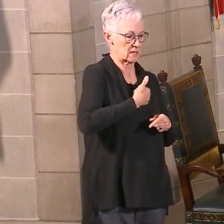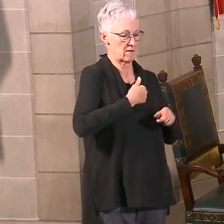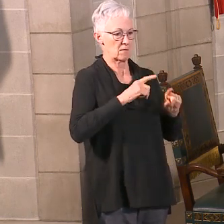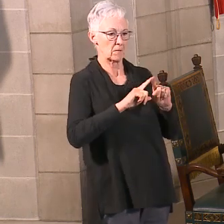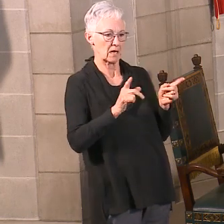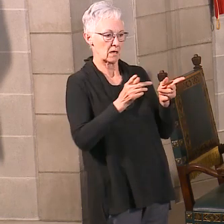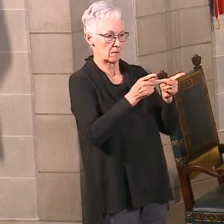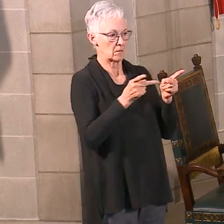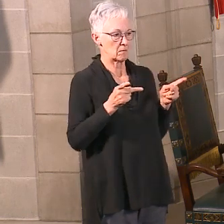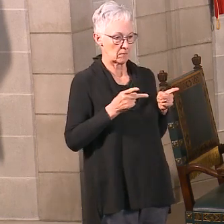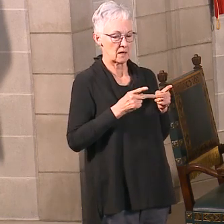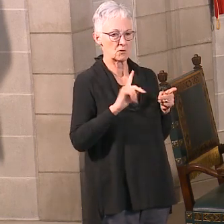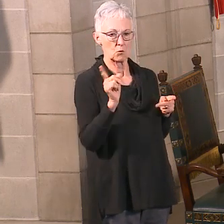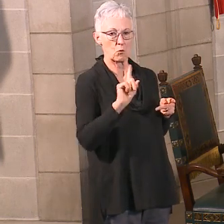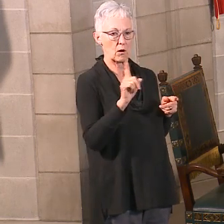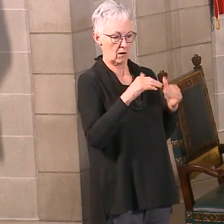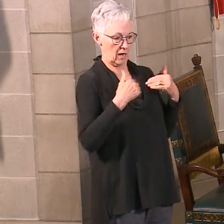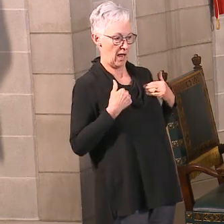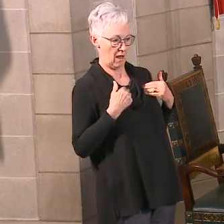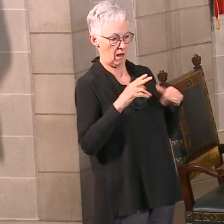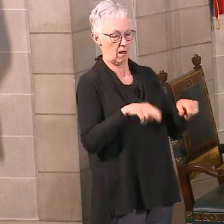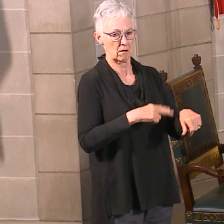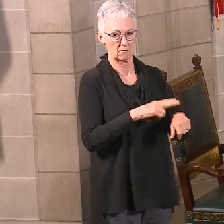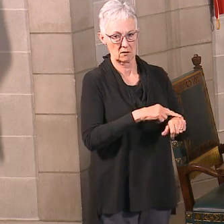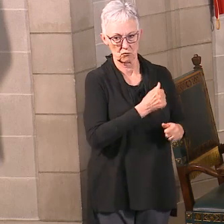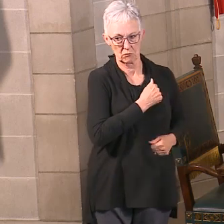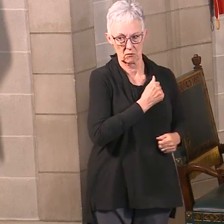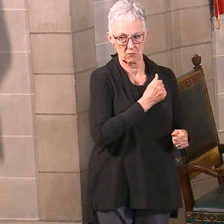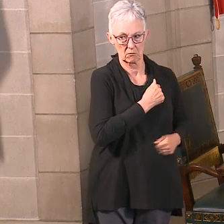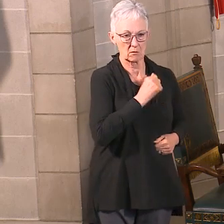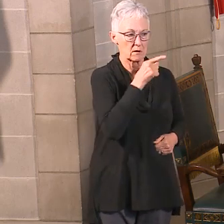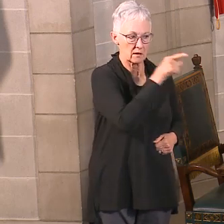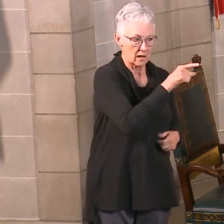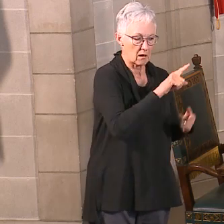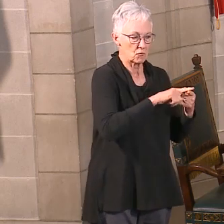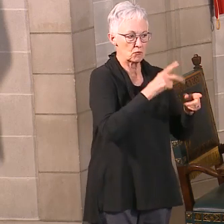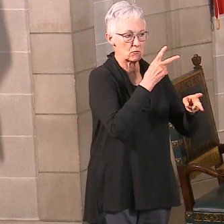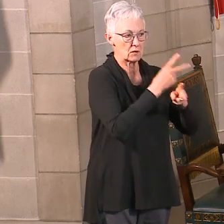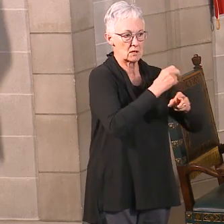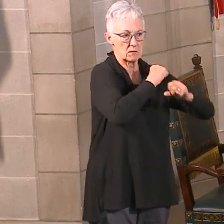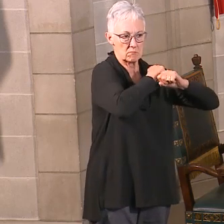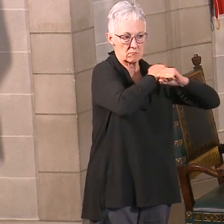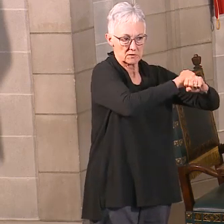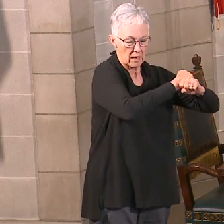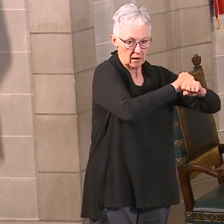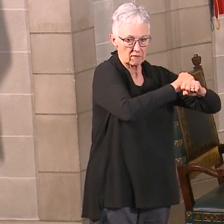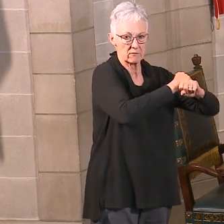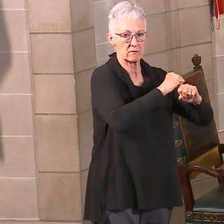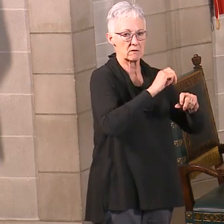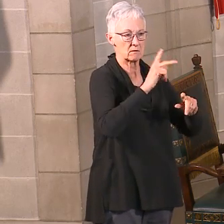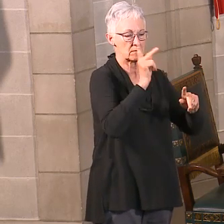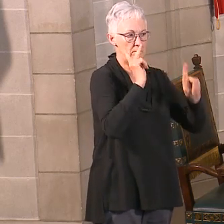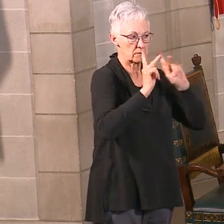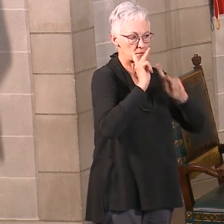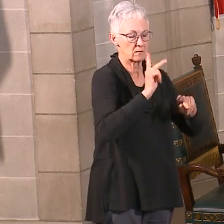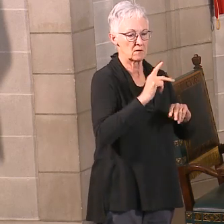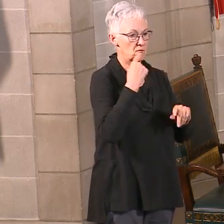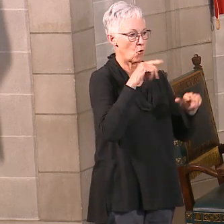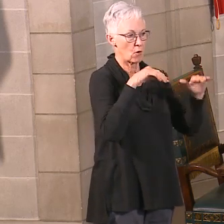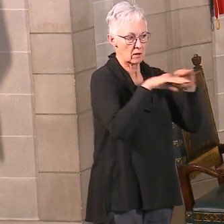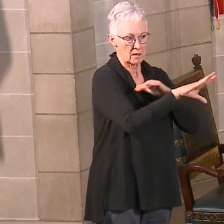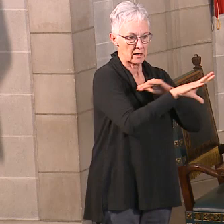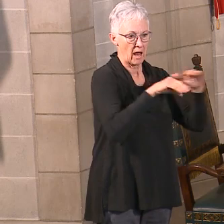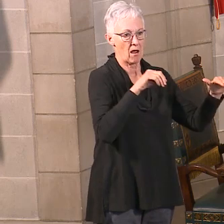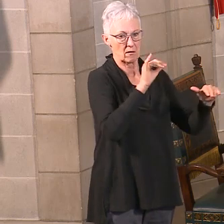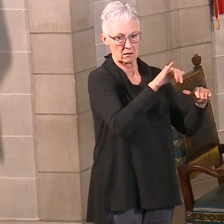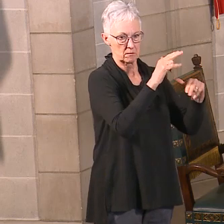place that will be staffed 24 hours a day. The National Guard will be providing security to make sure we've got the access, you know, secured for people going in